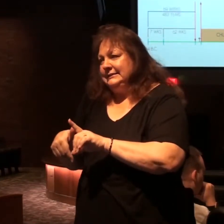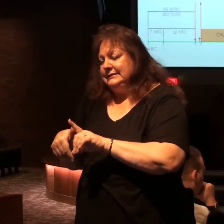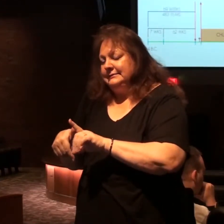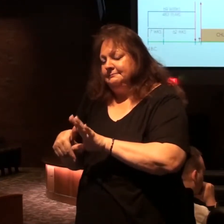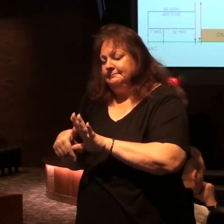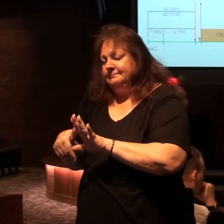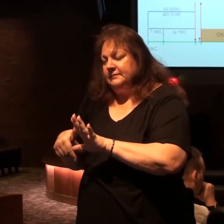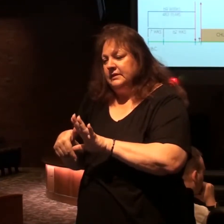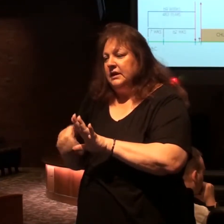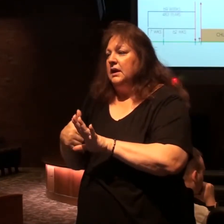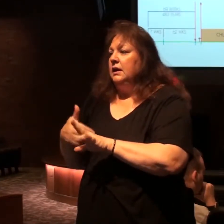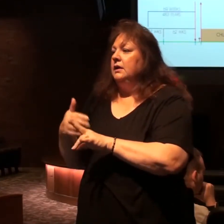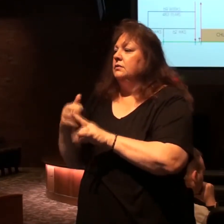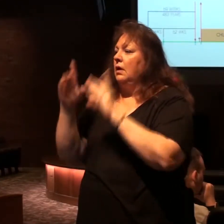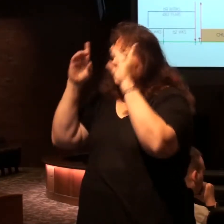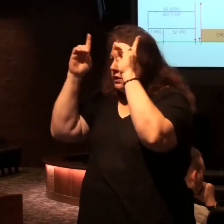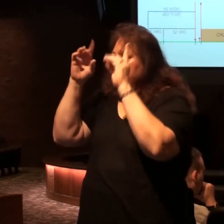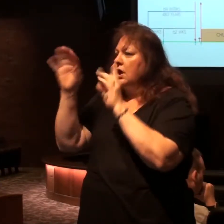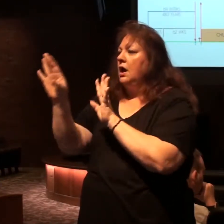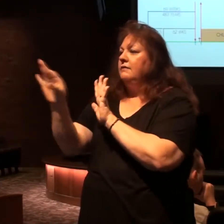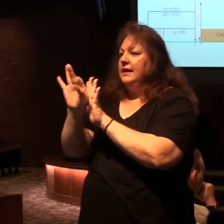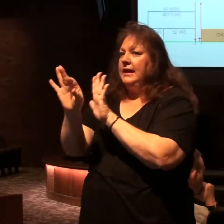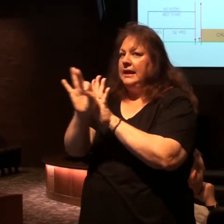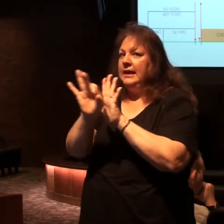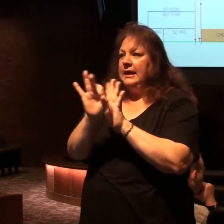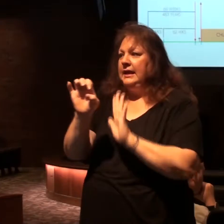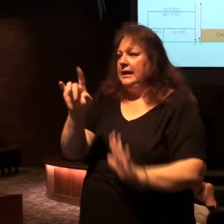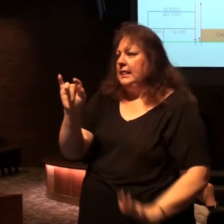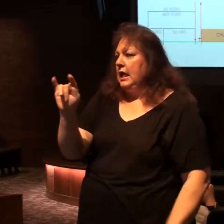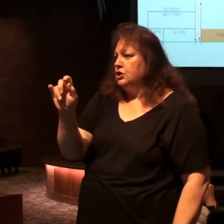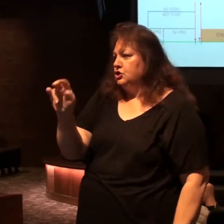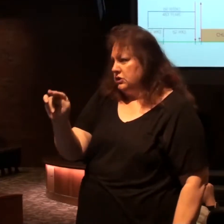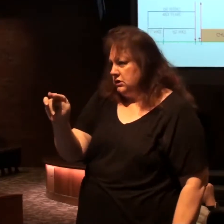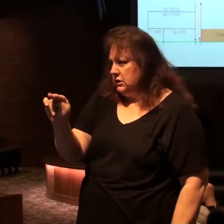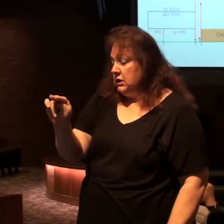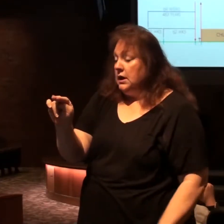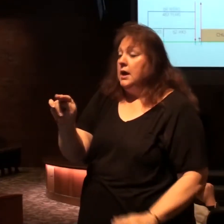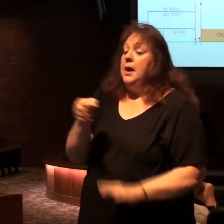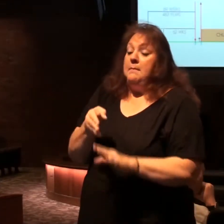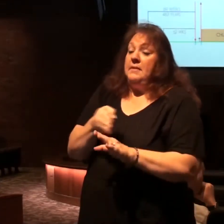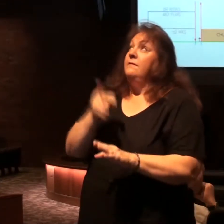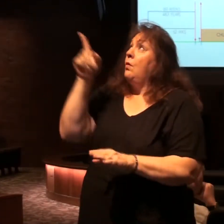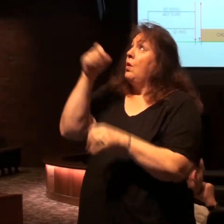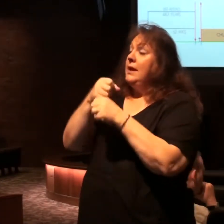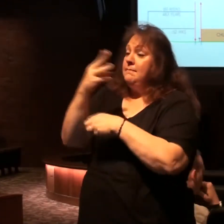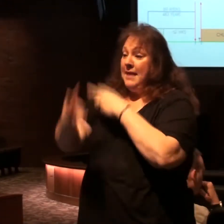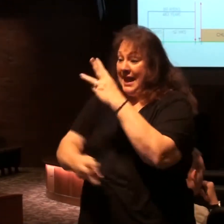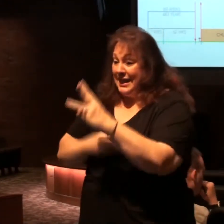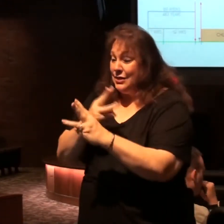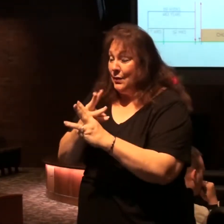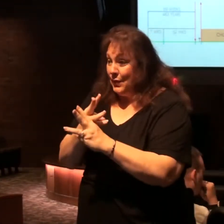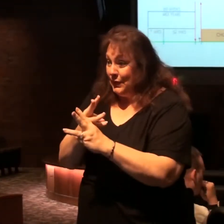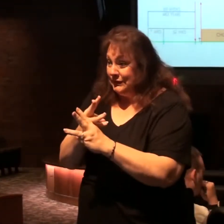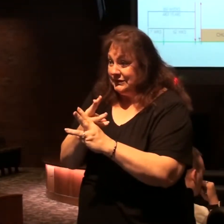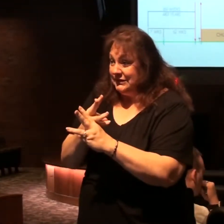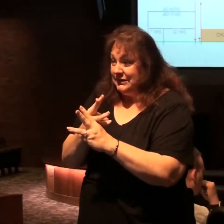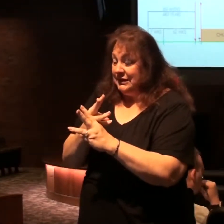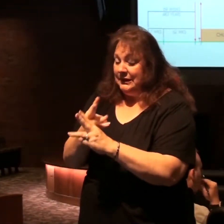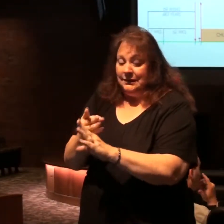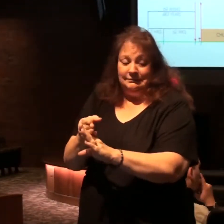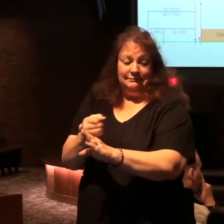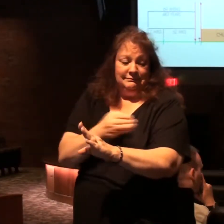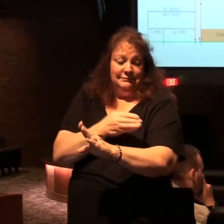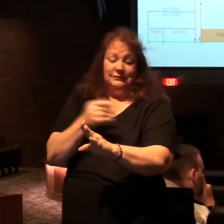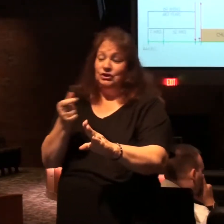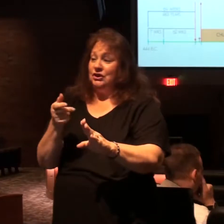scripture and that's called the doctrine of election but before the foundation of the world the foundation of the world would be back